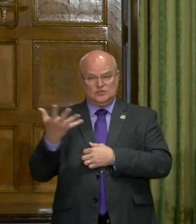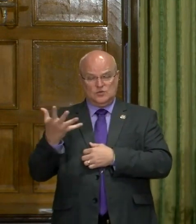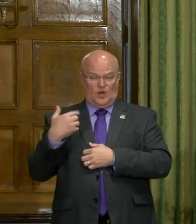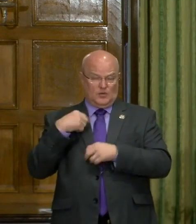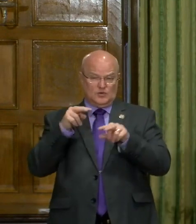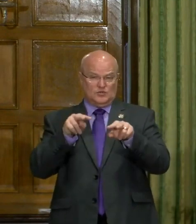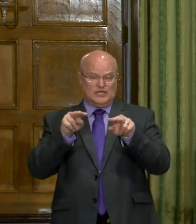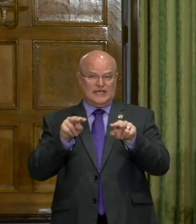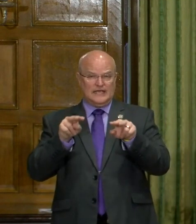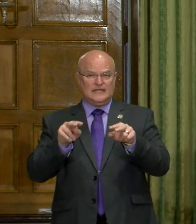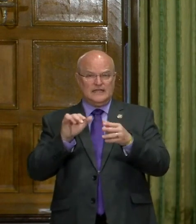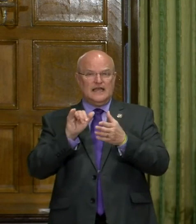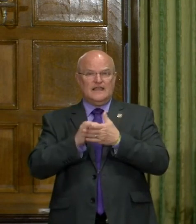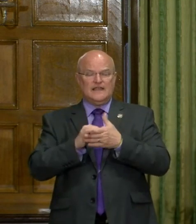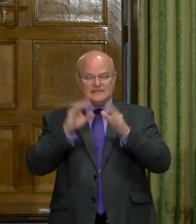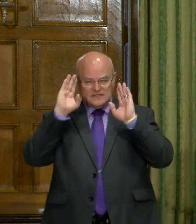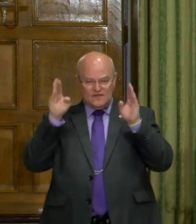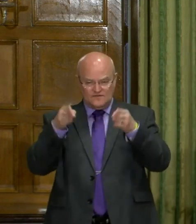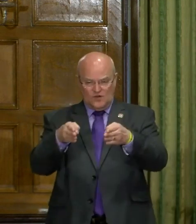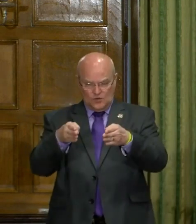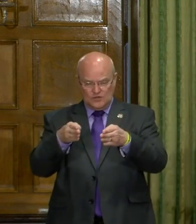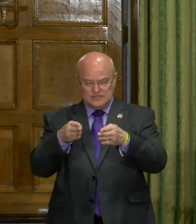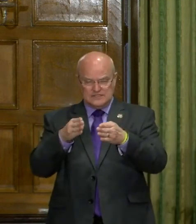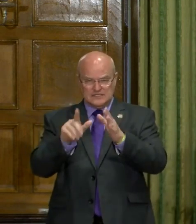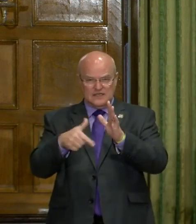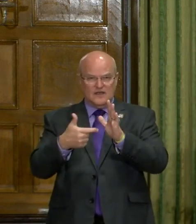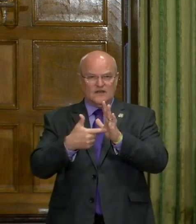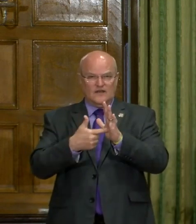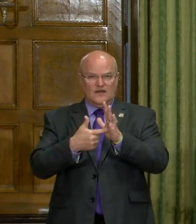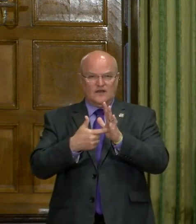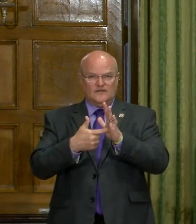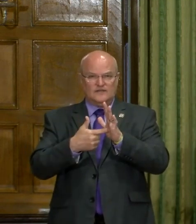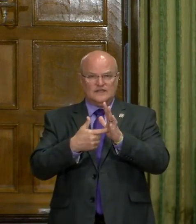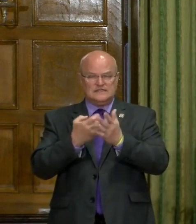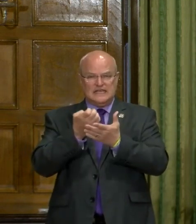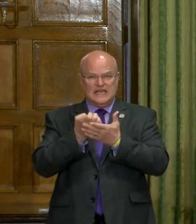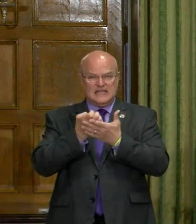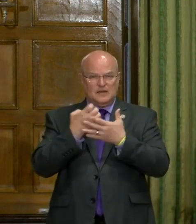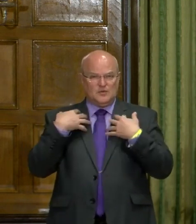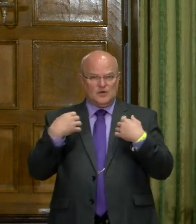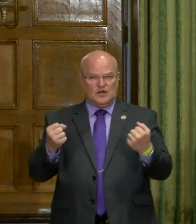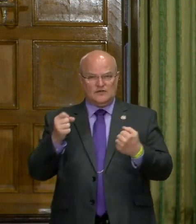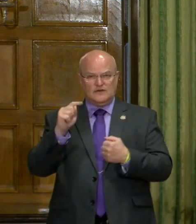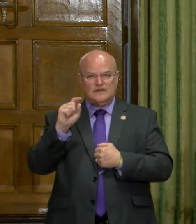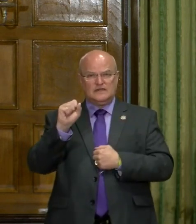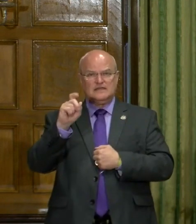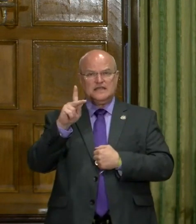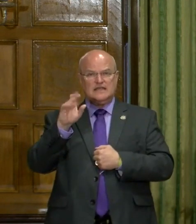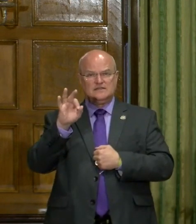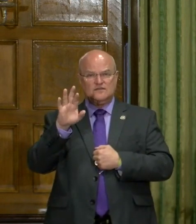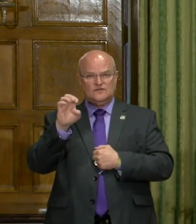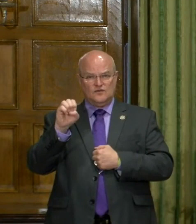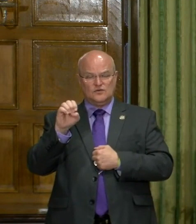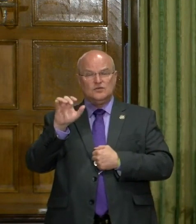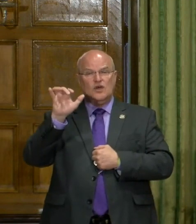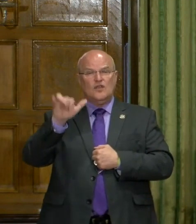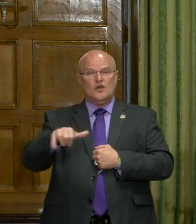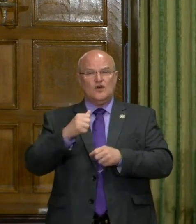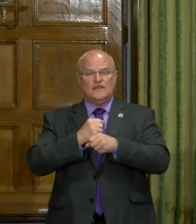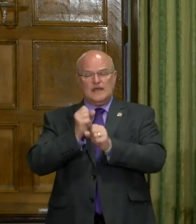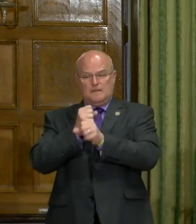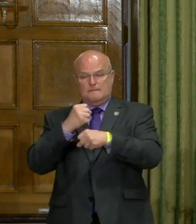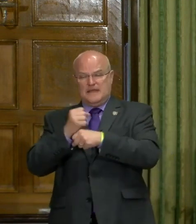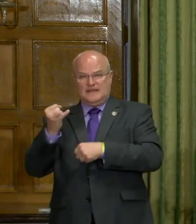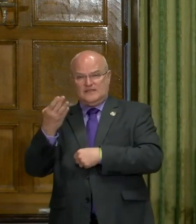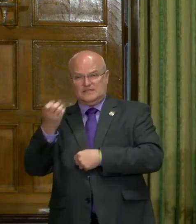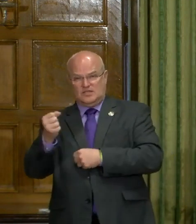what we were looking at. So that's the focus of the, uh, economic recovery task force are those that create